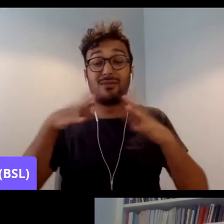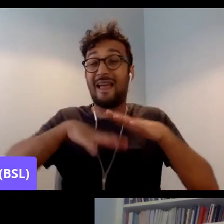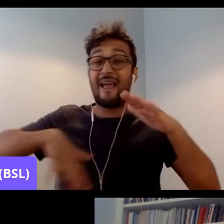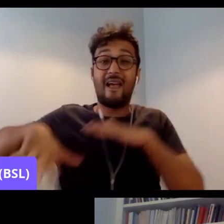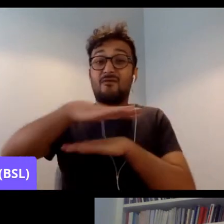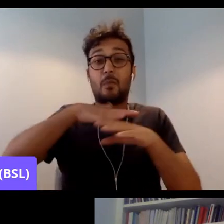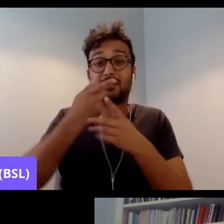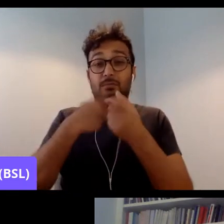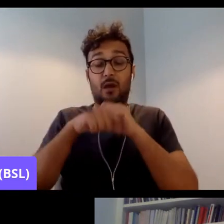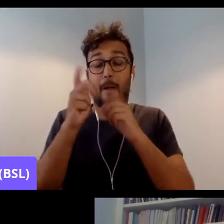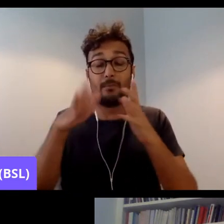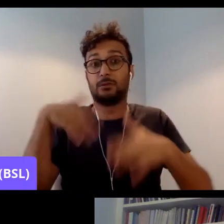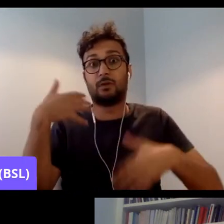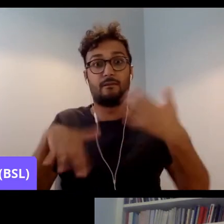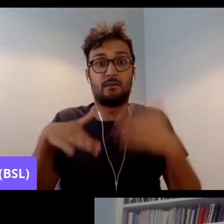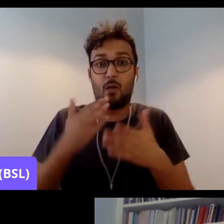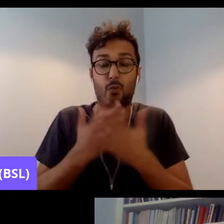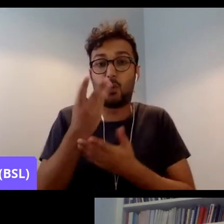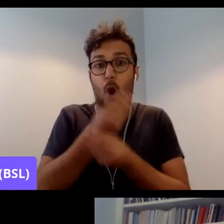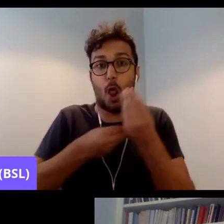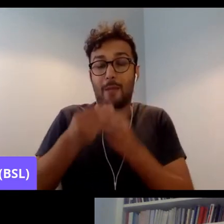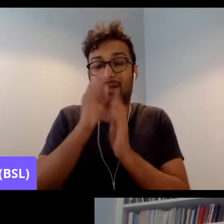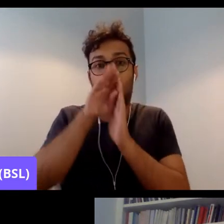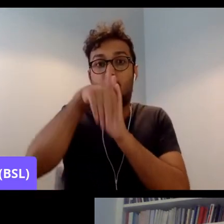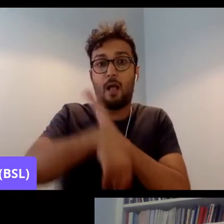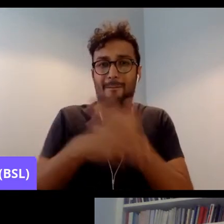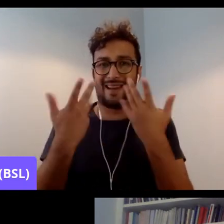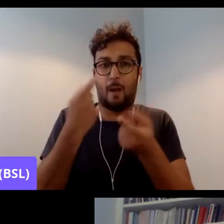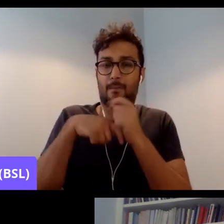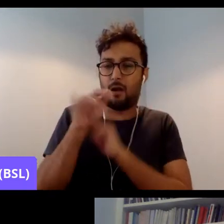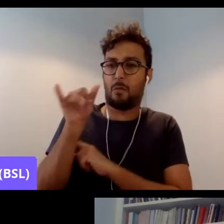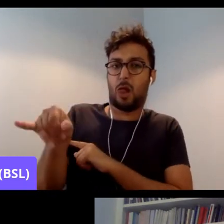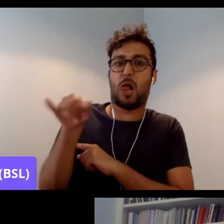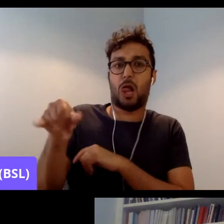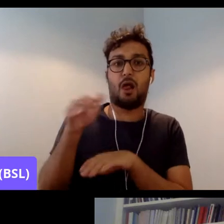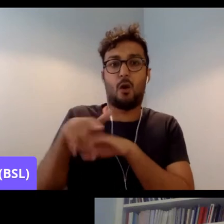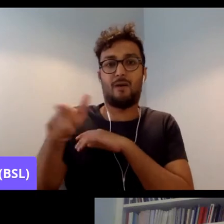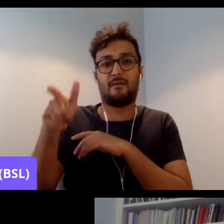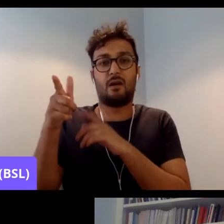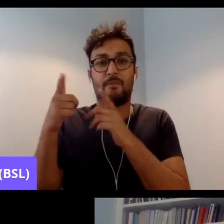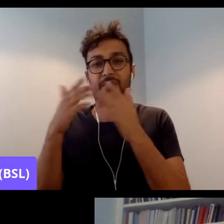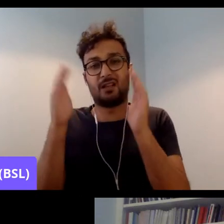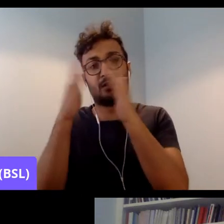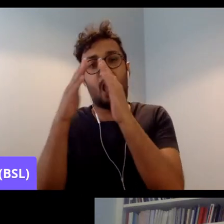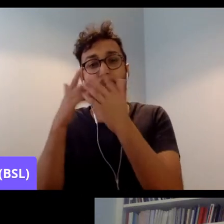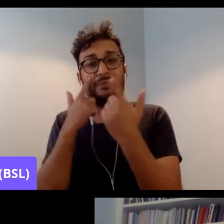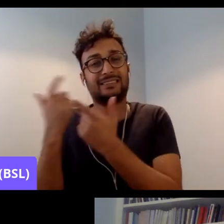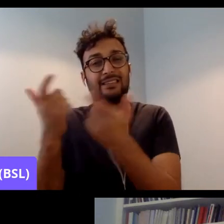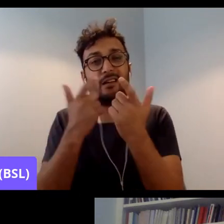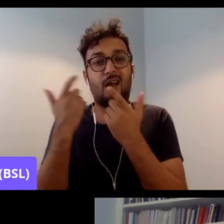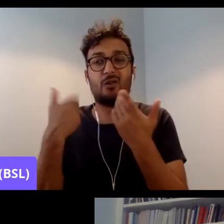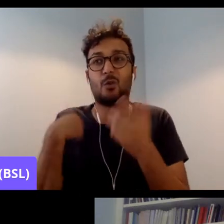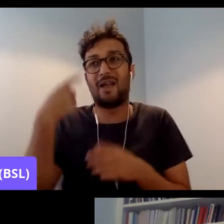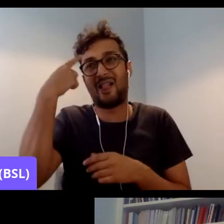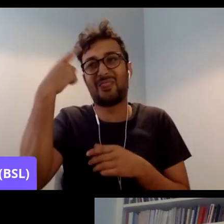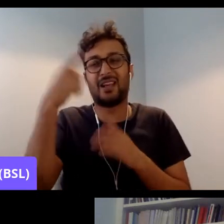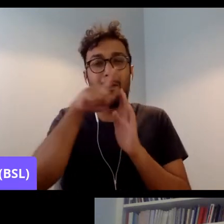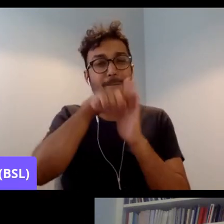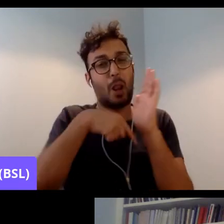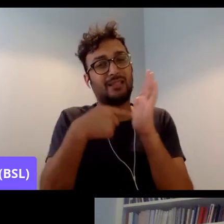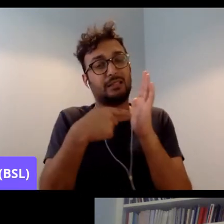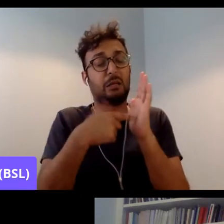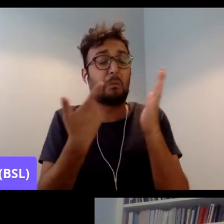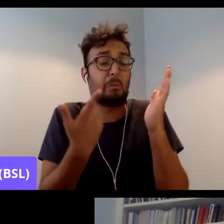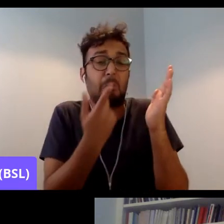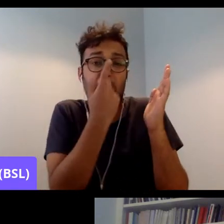the more humane policies that were referred to, you know, could be adopted would be great. But I think the other thing that we do have to recognize